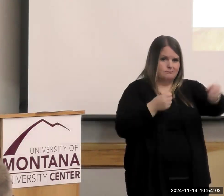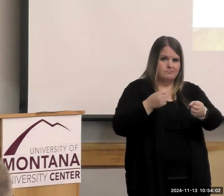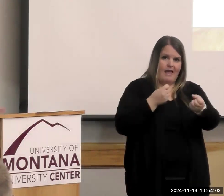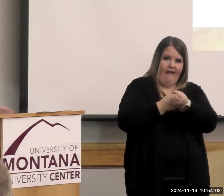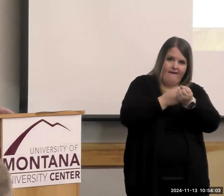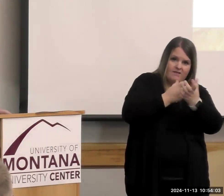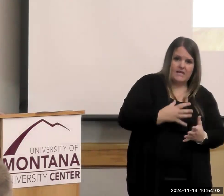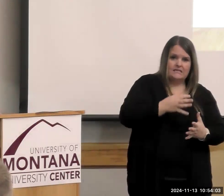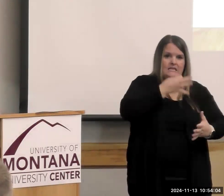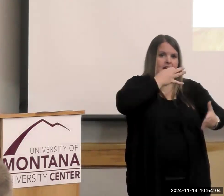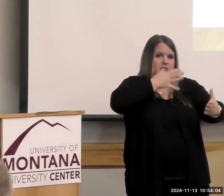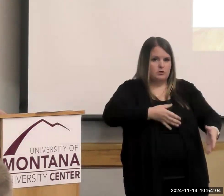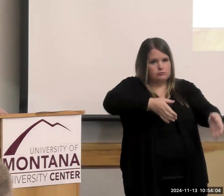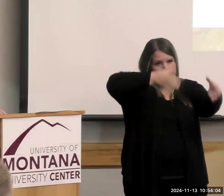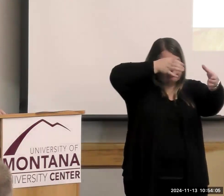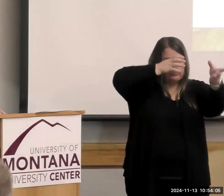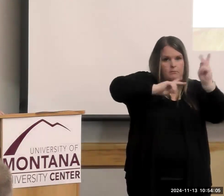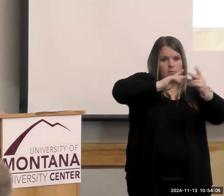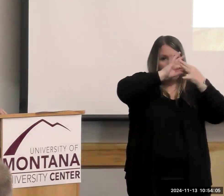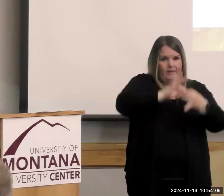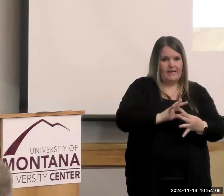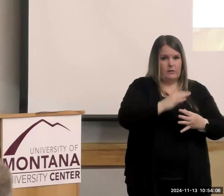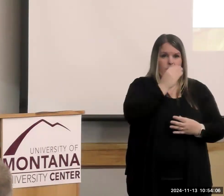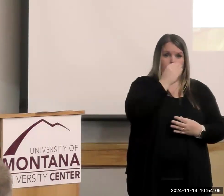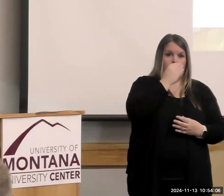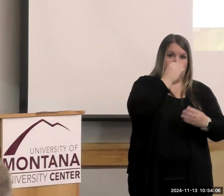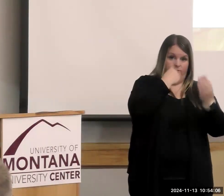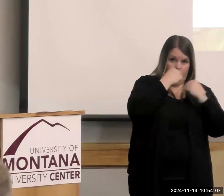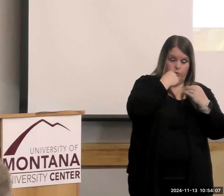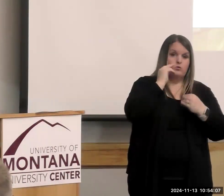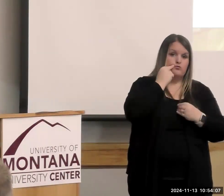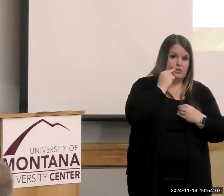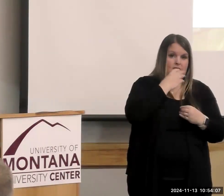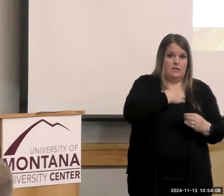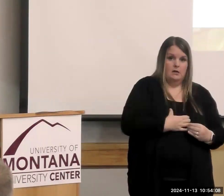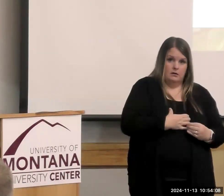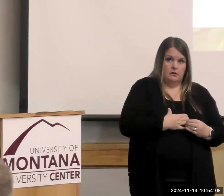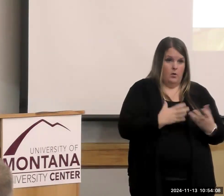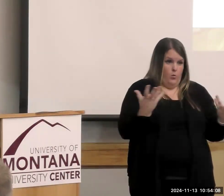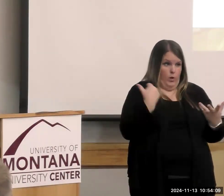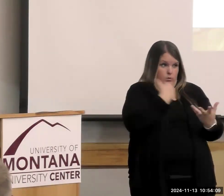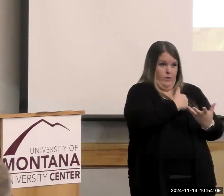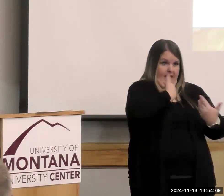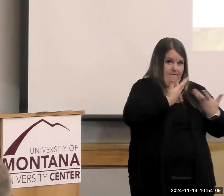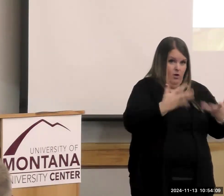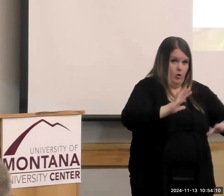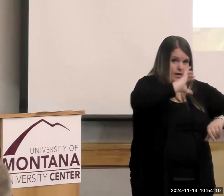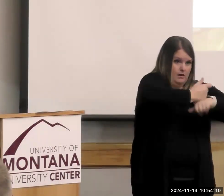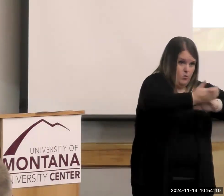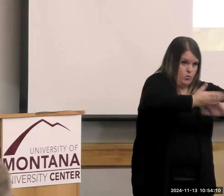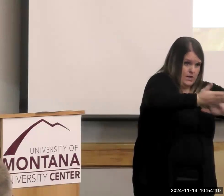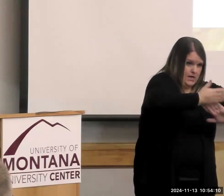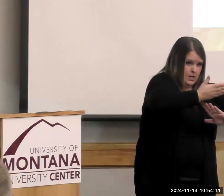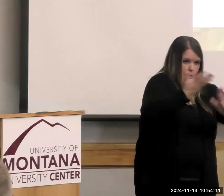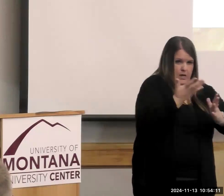and nutrition and hunger to talk about what we have in place, what's working, and where we need to go